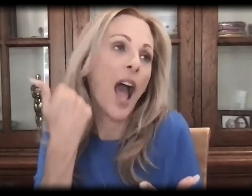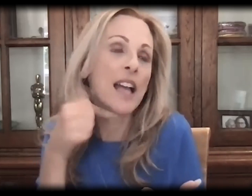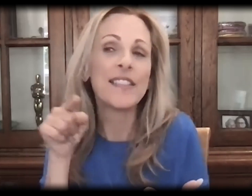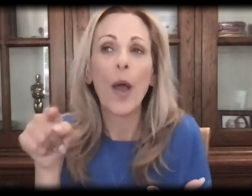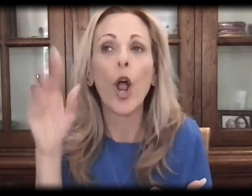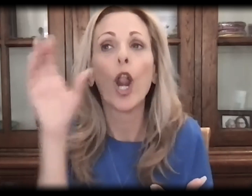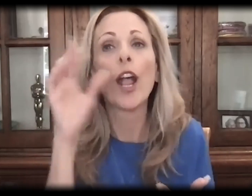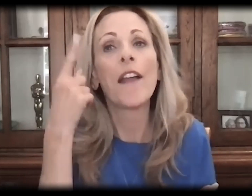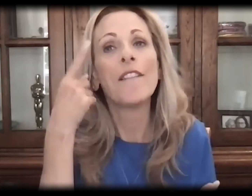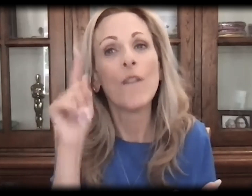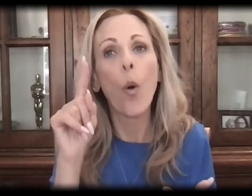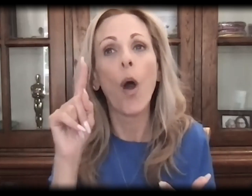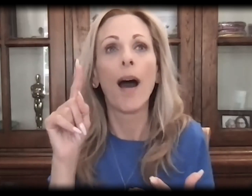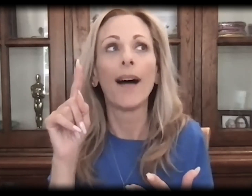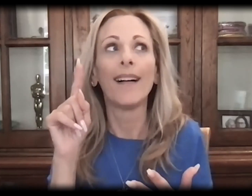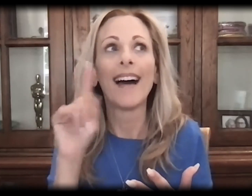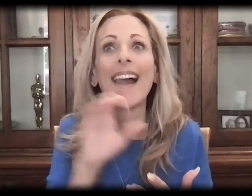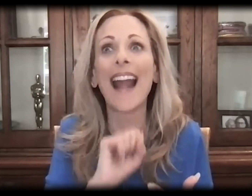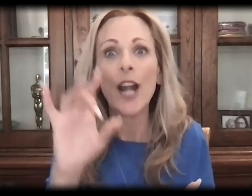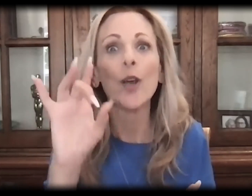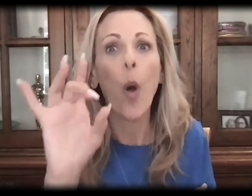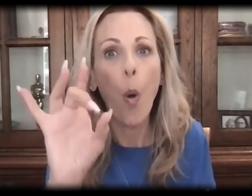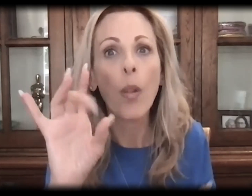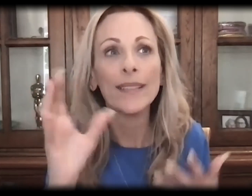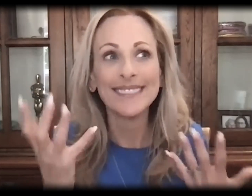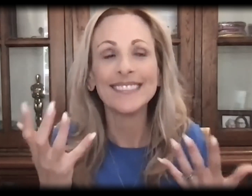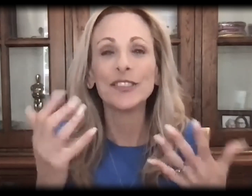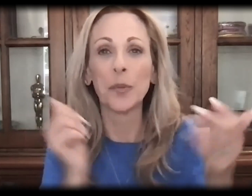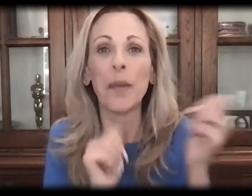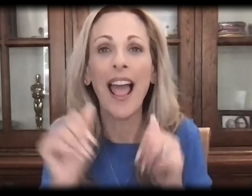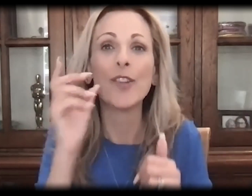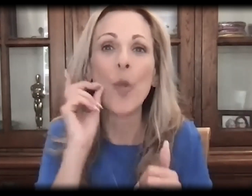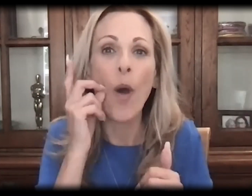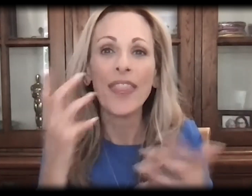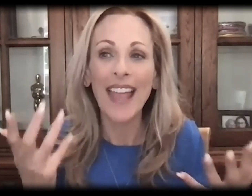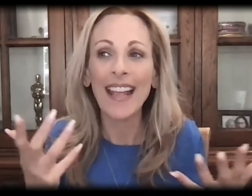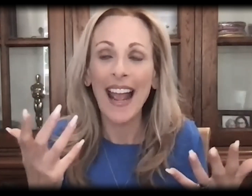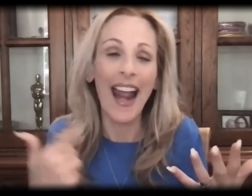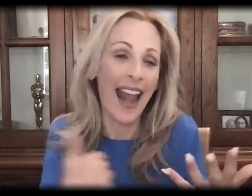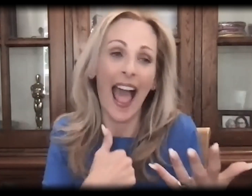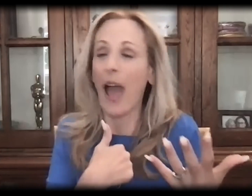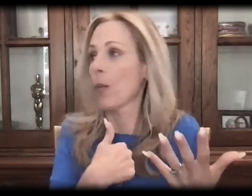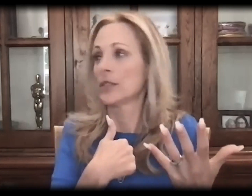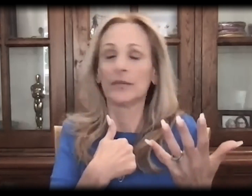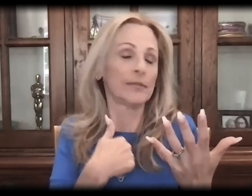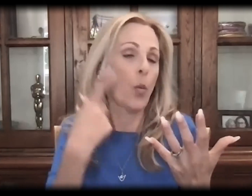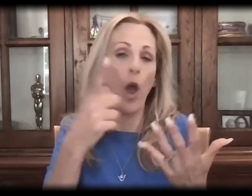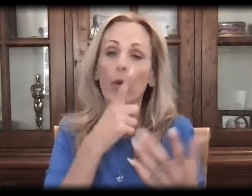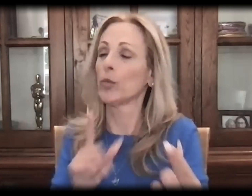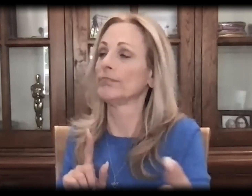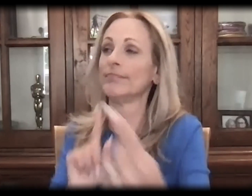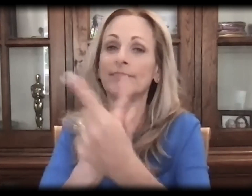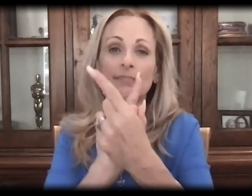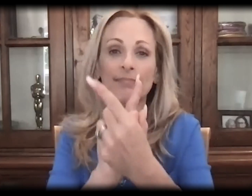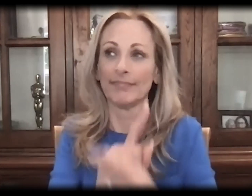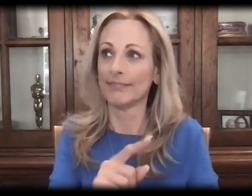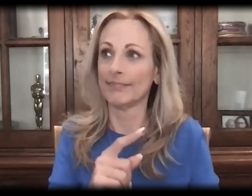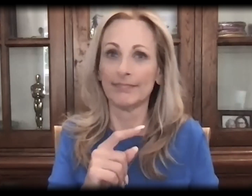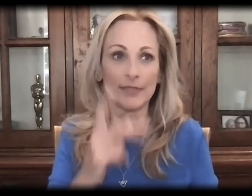I guess because, I mean, they were looking for an eight-year-old to play this role, to play the role of Dorothy. And I was the one